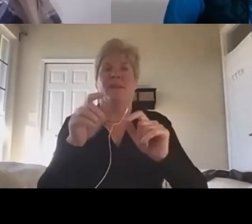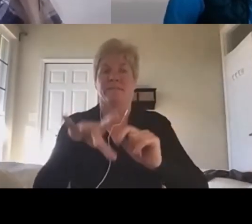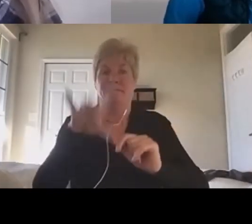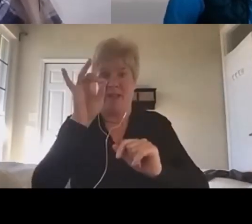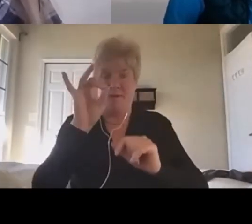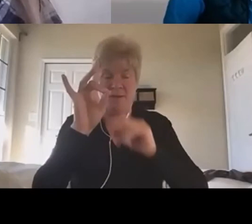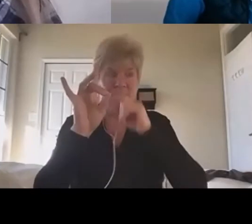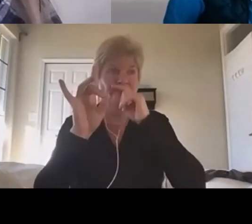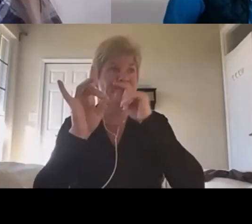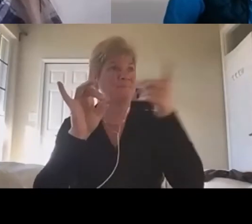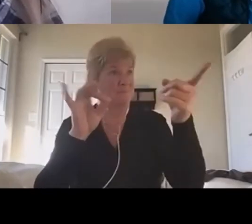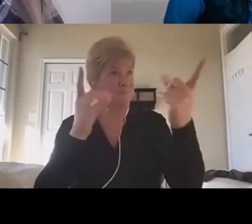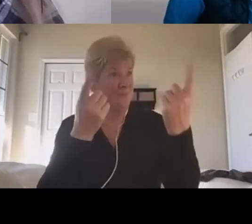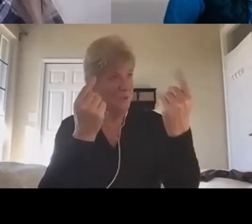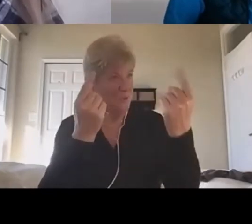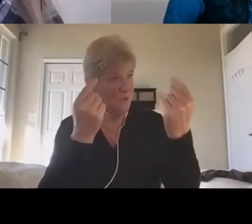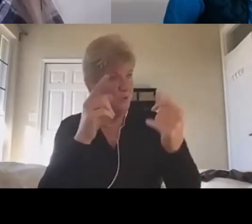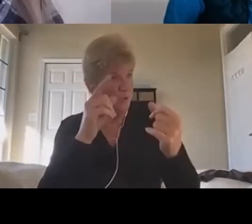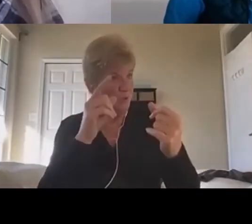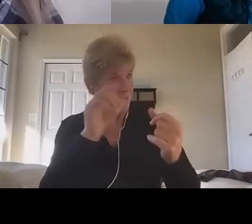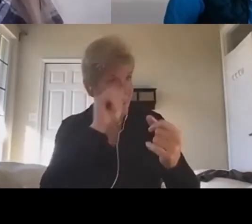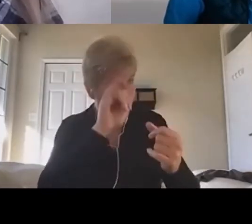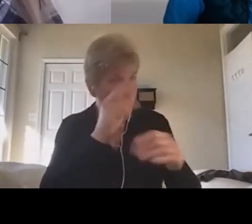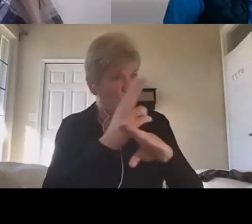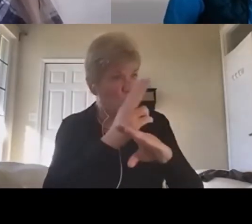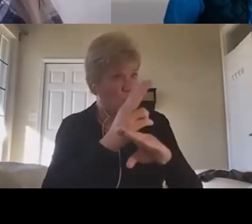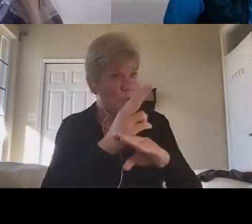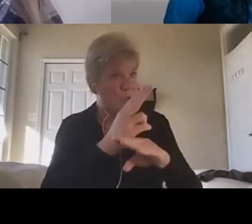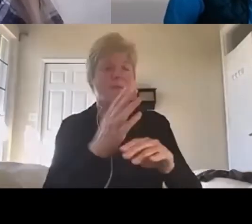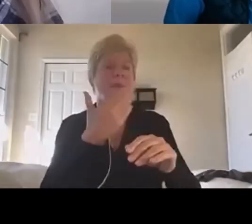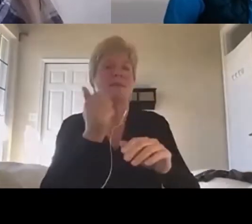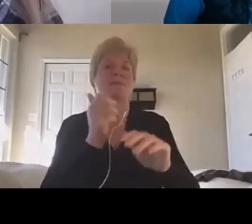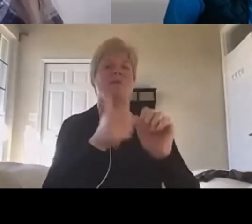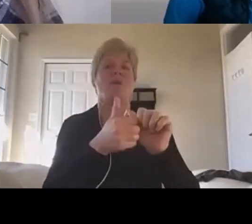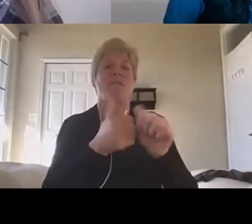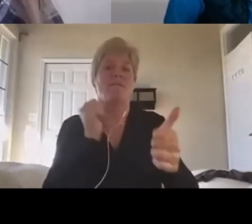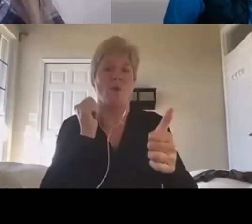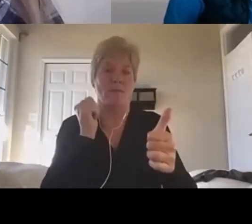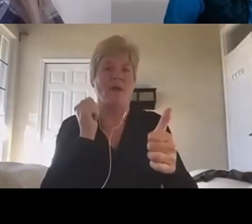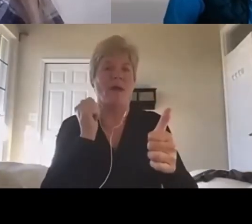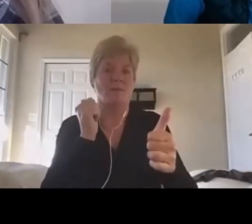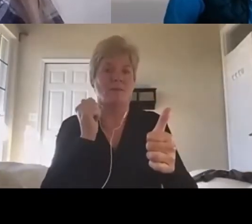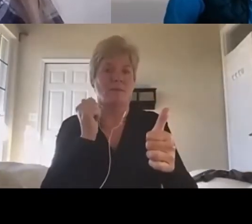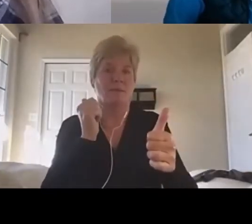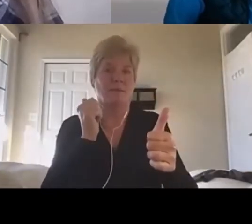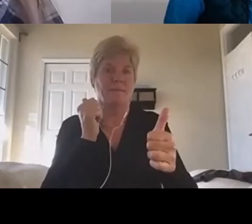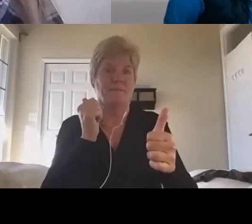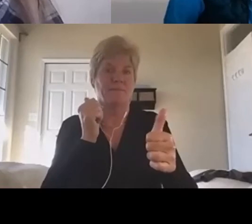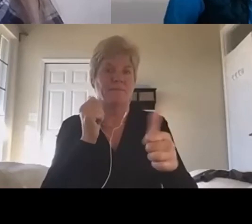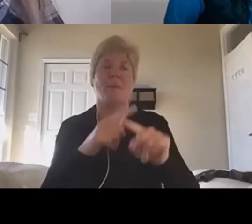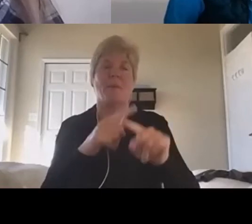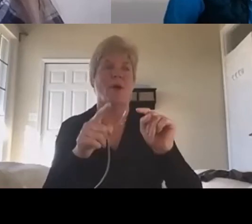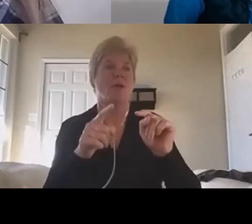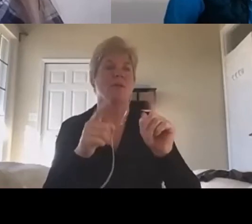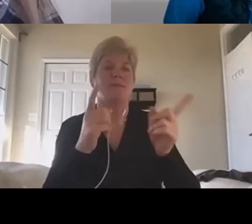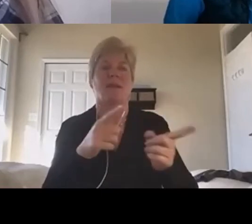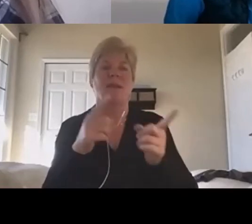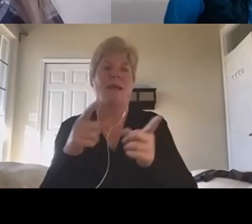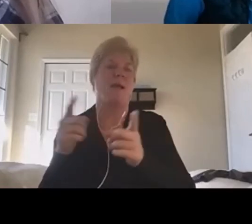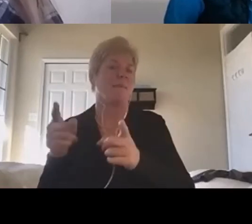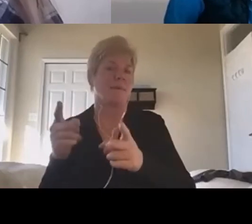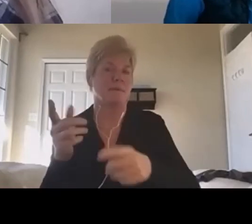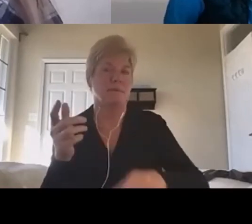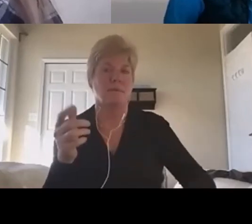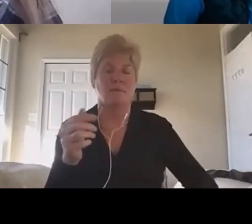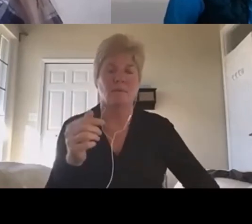if we could avoid that anyway, but you're going to get that stuff flied down